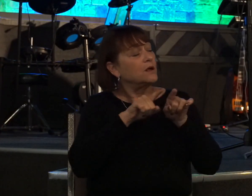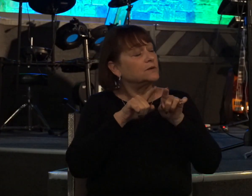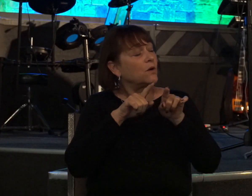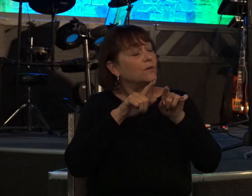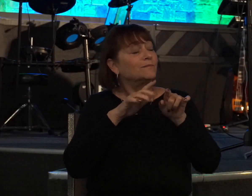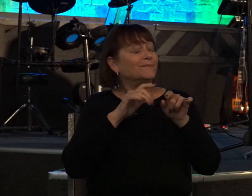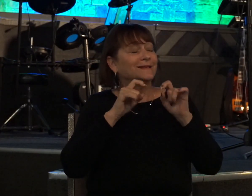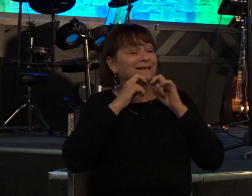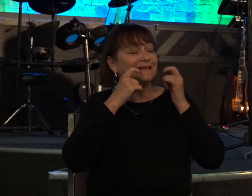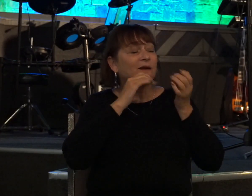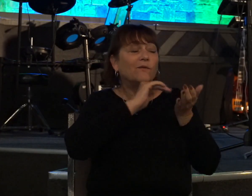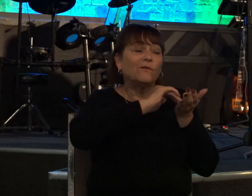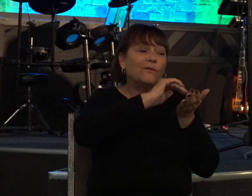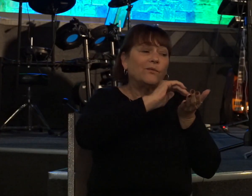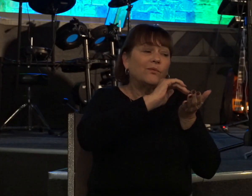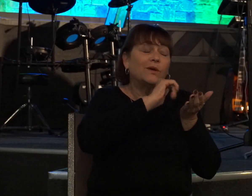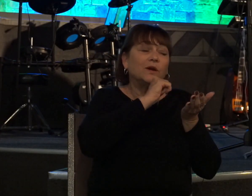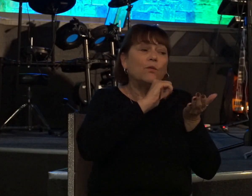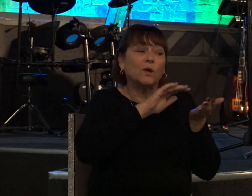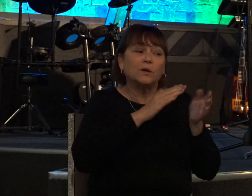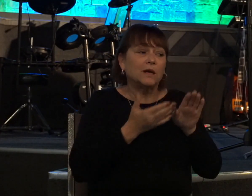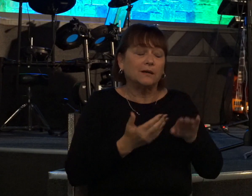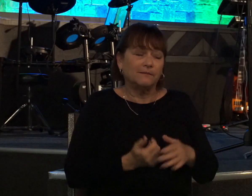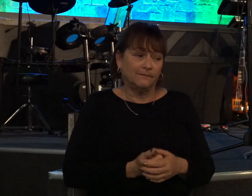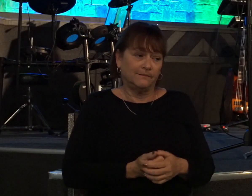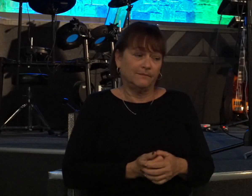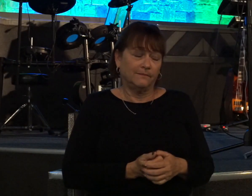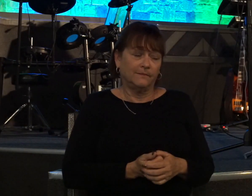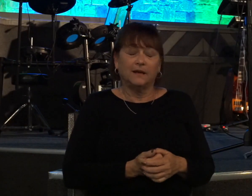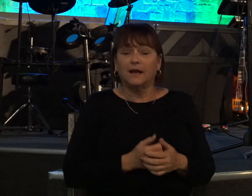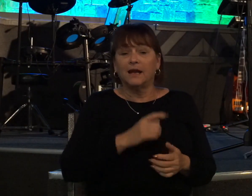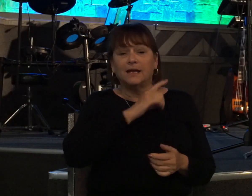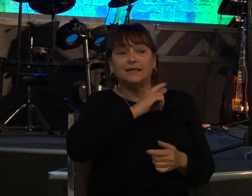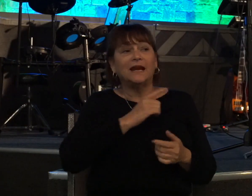sin you shall not die david deserved to die